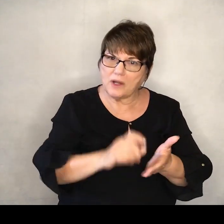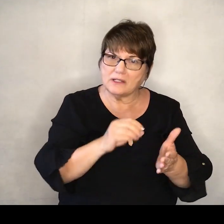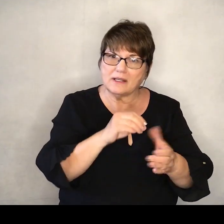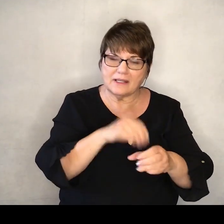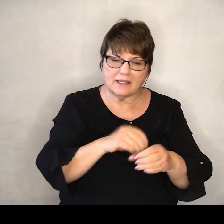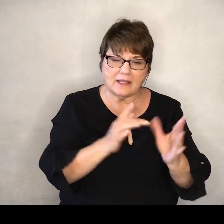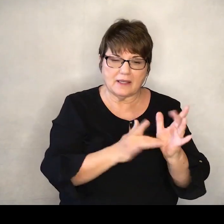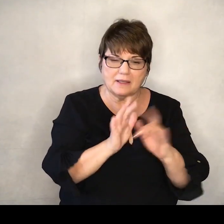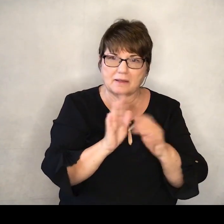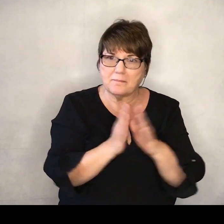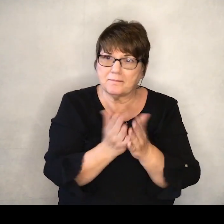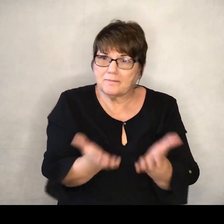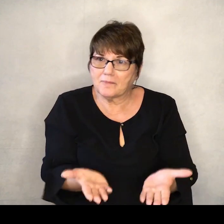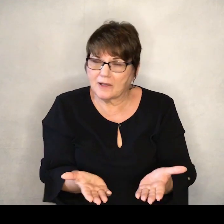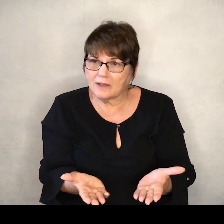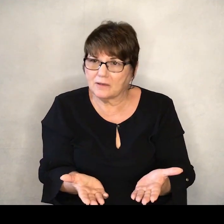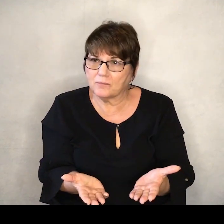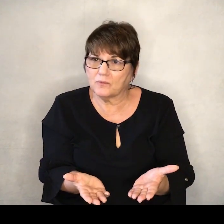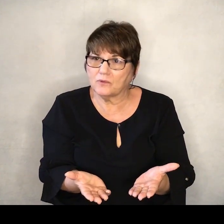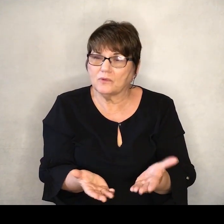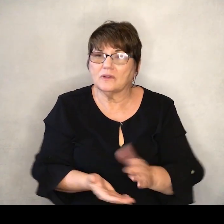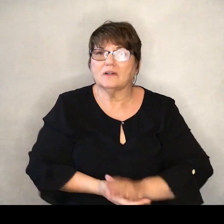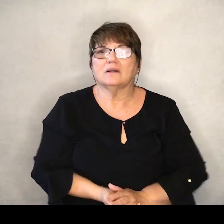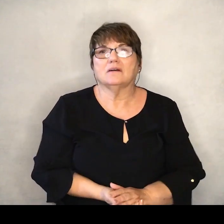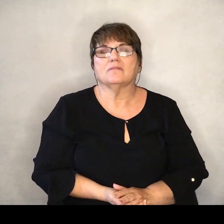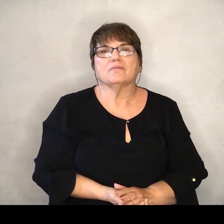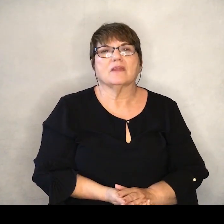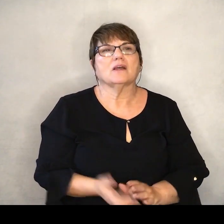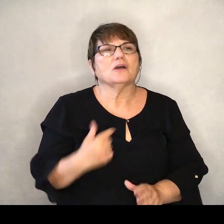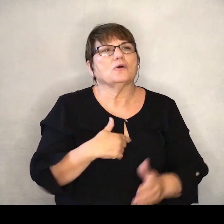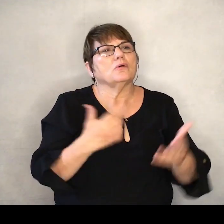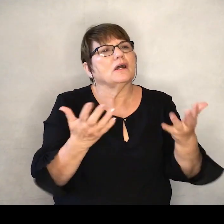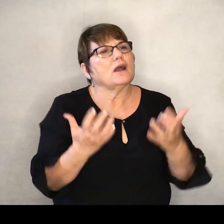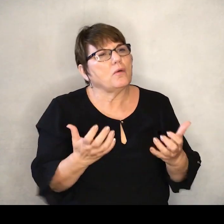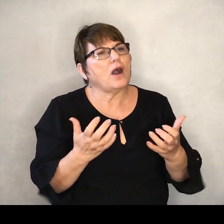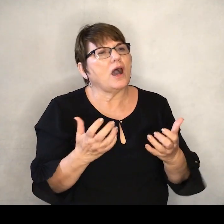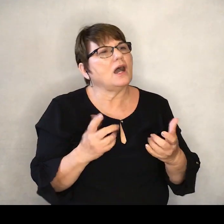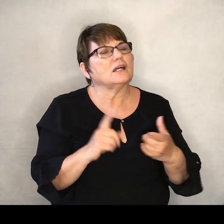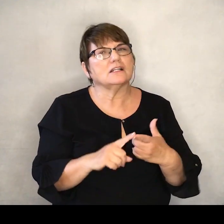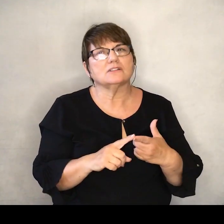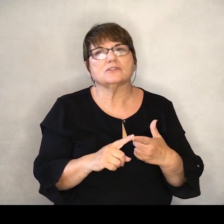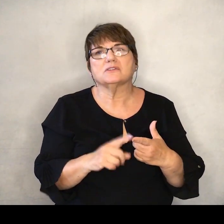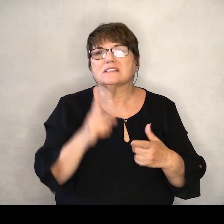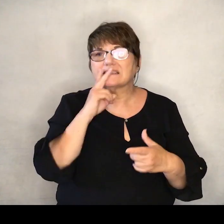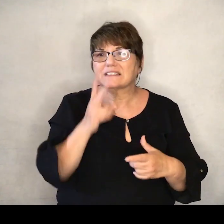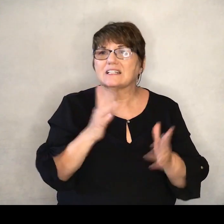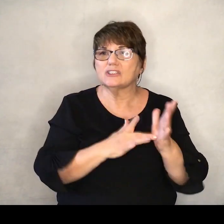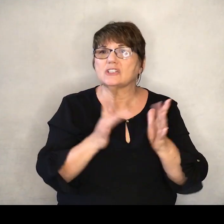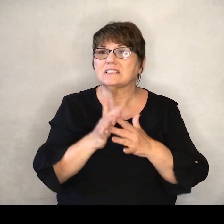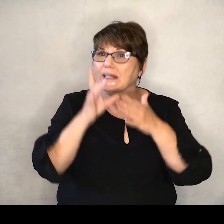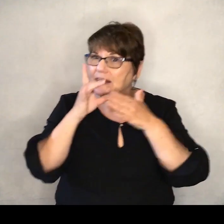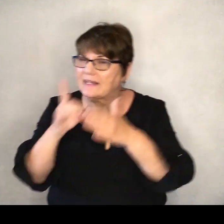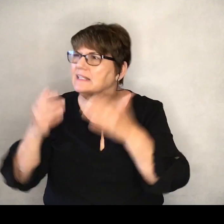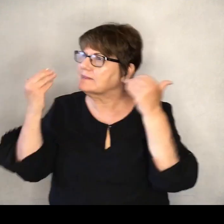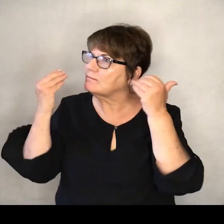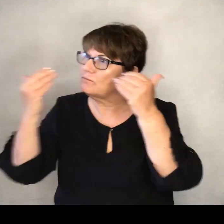we want to see that Jesus leads us forward.